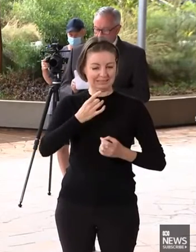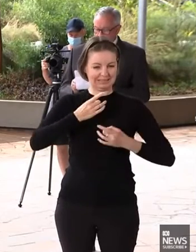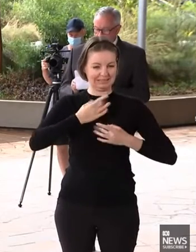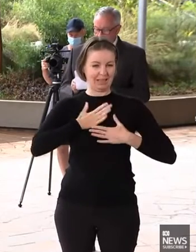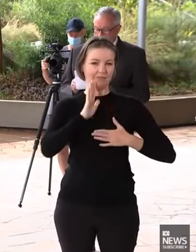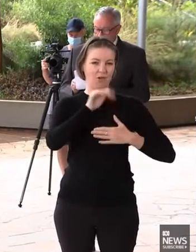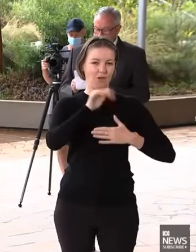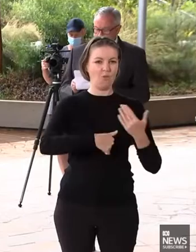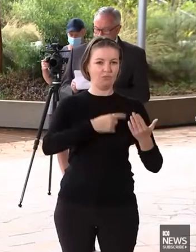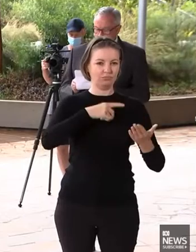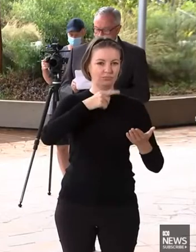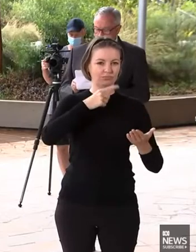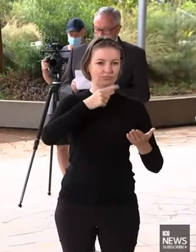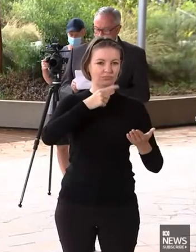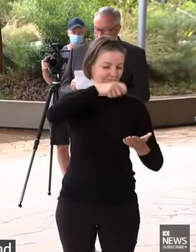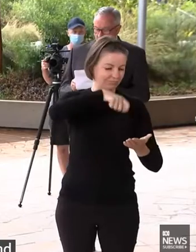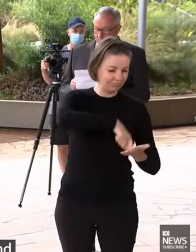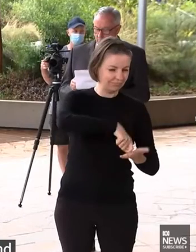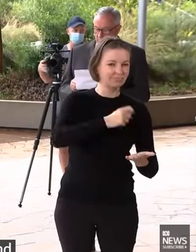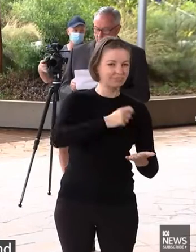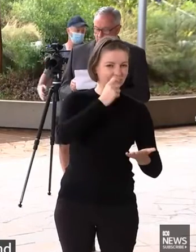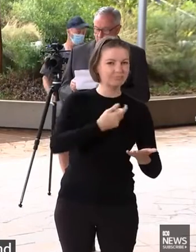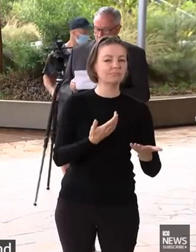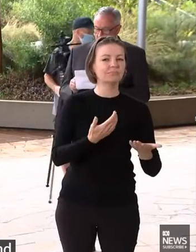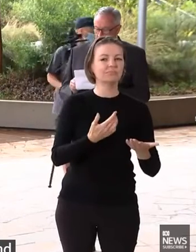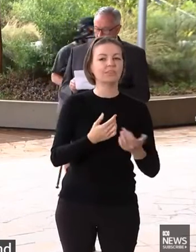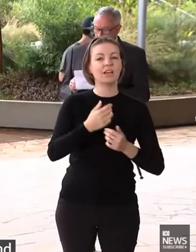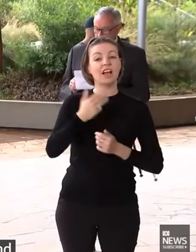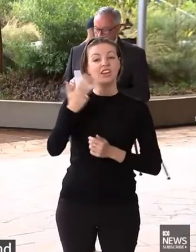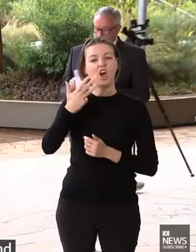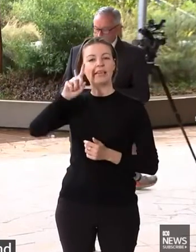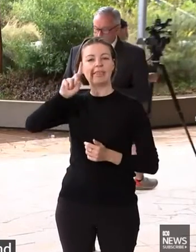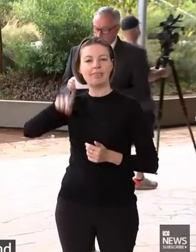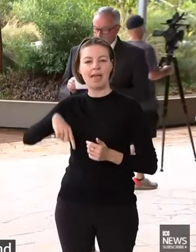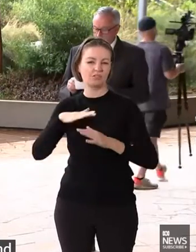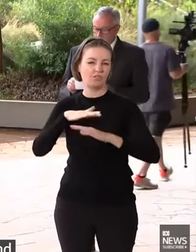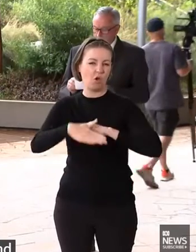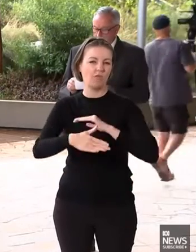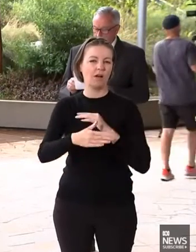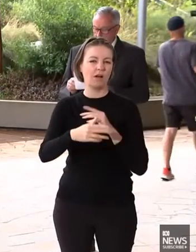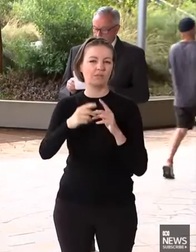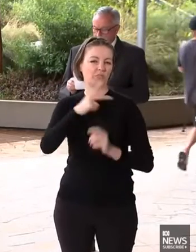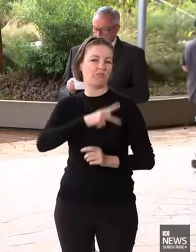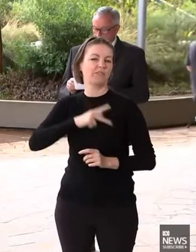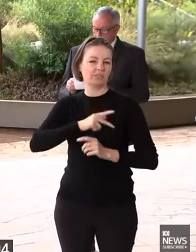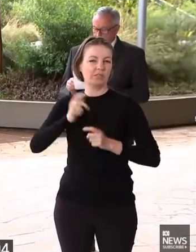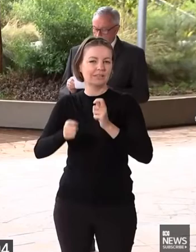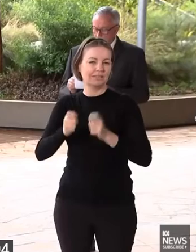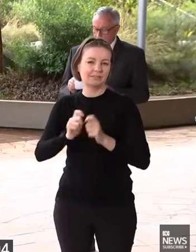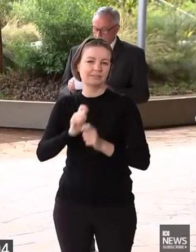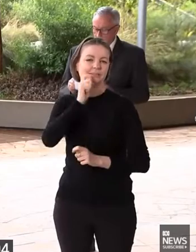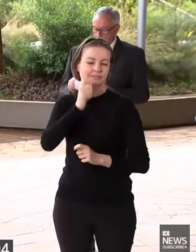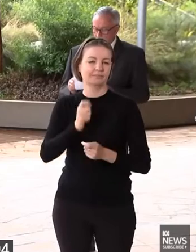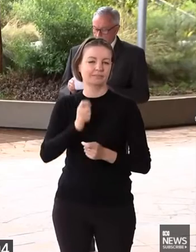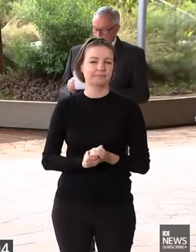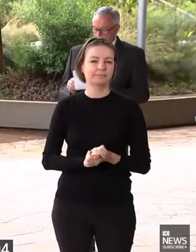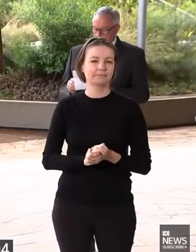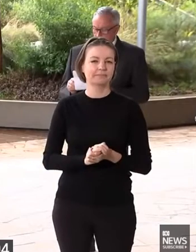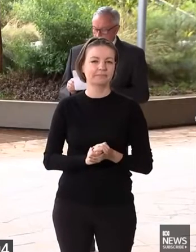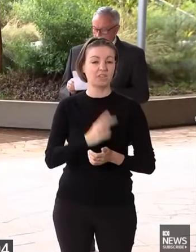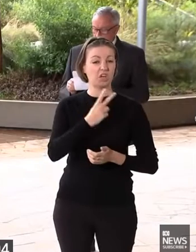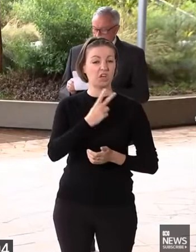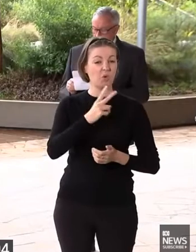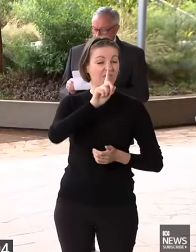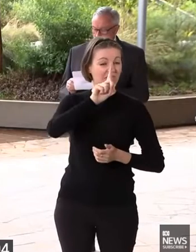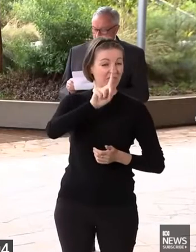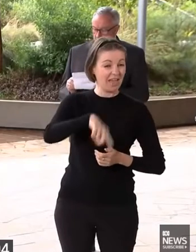tests and 19,847 positive PCR tests. Of the 12,450